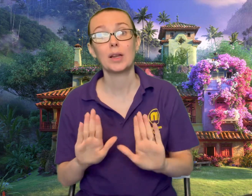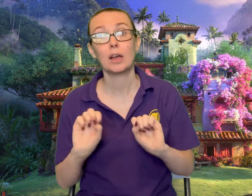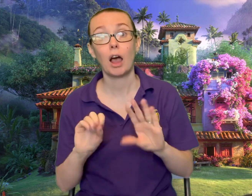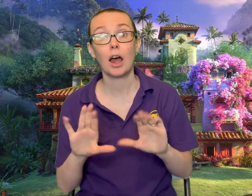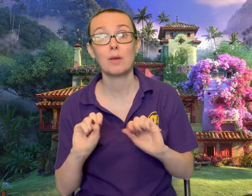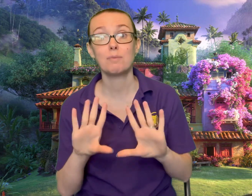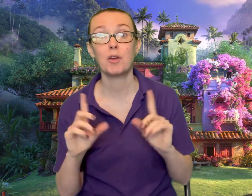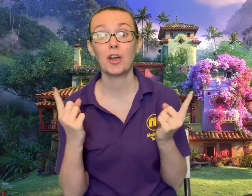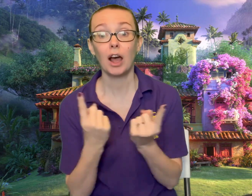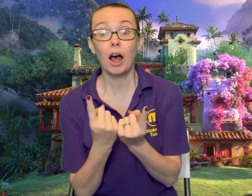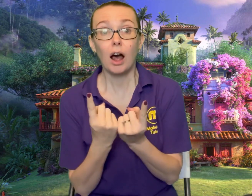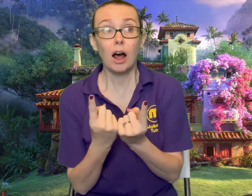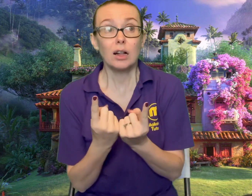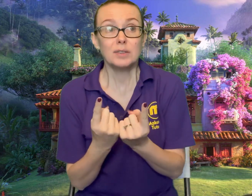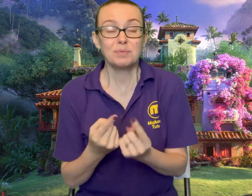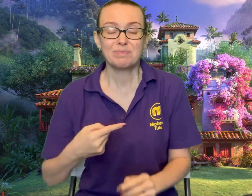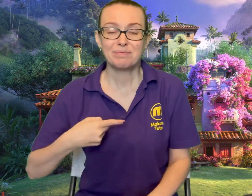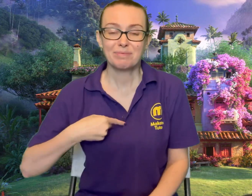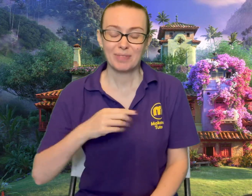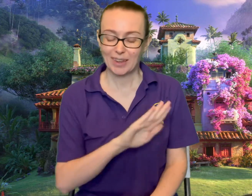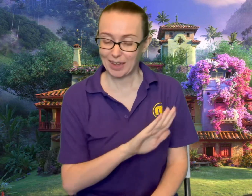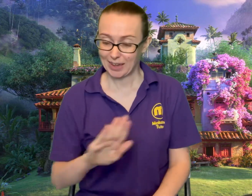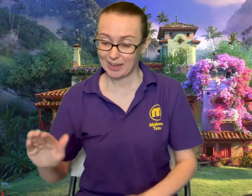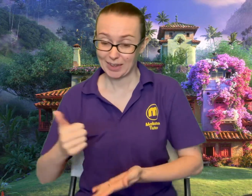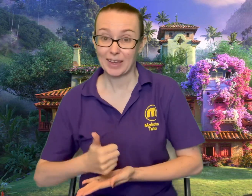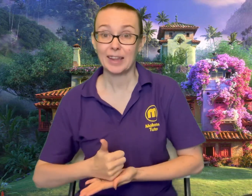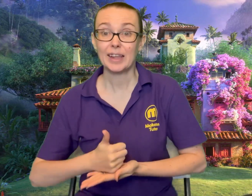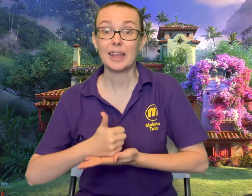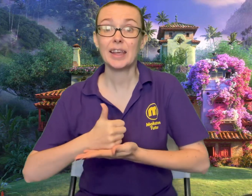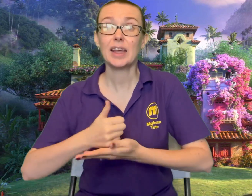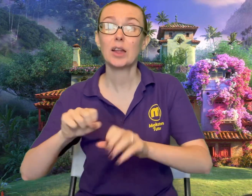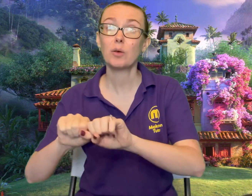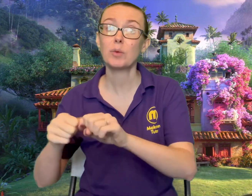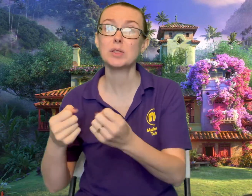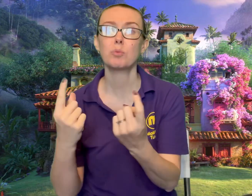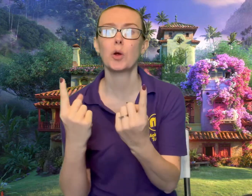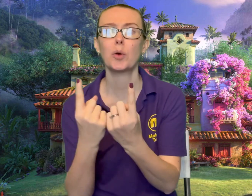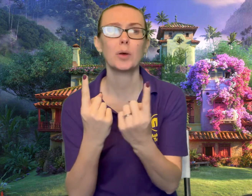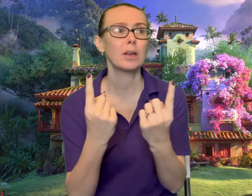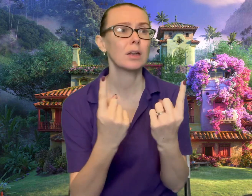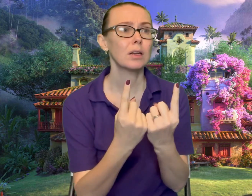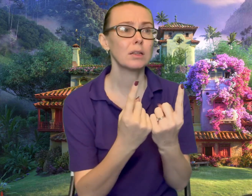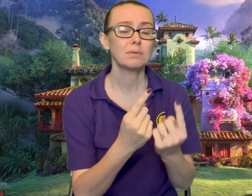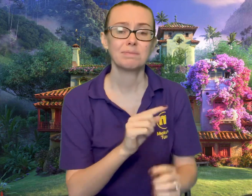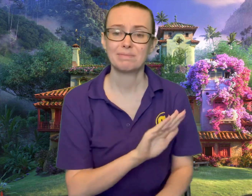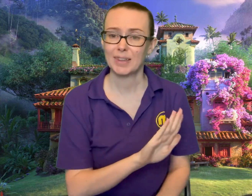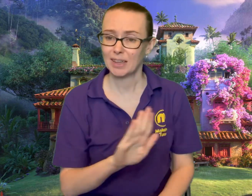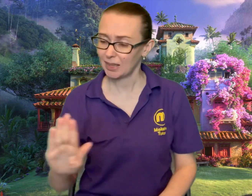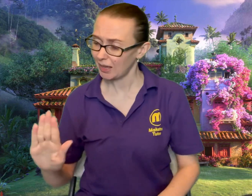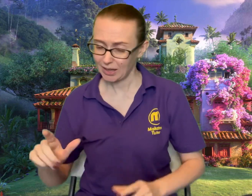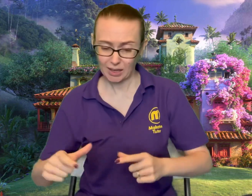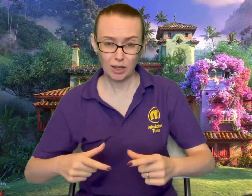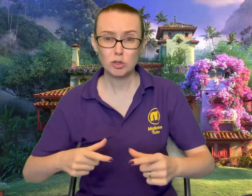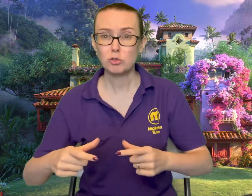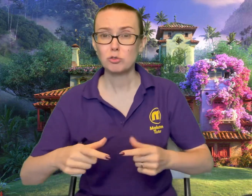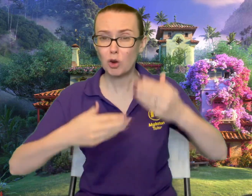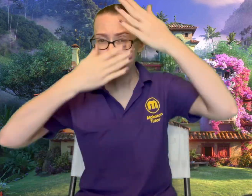on a miracle I can't heal what's broken Can't control